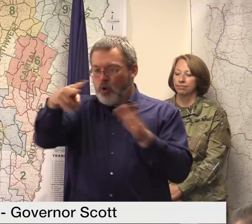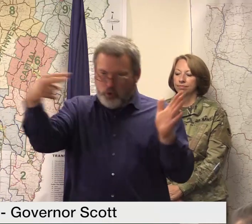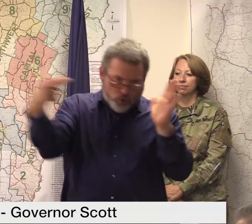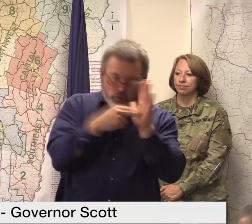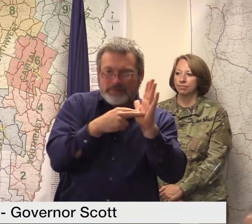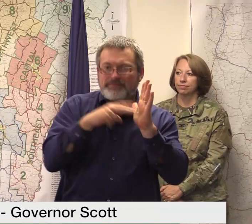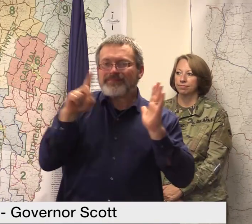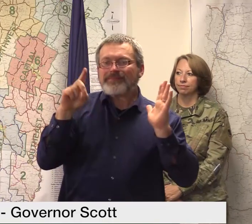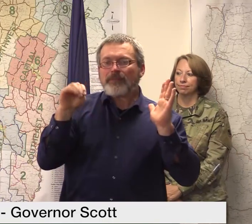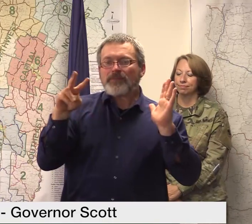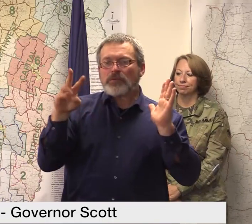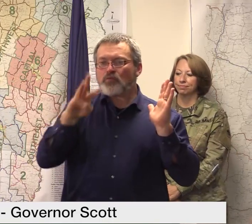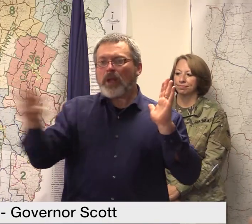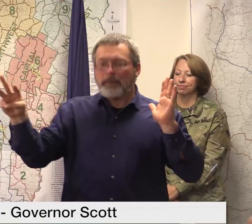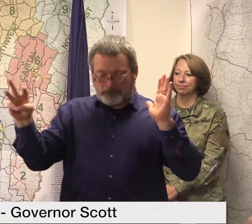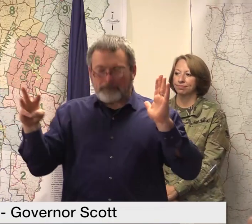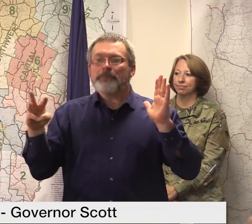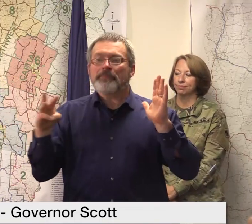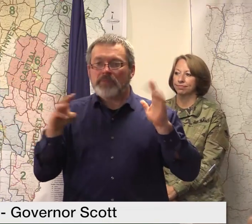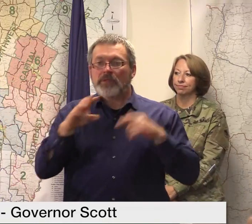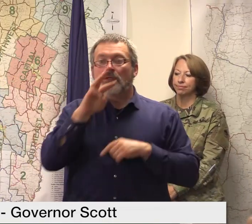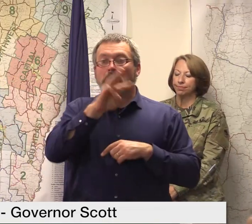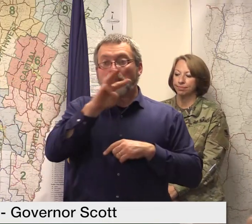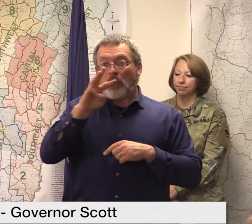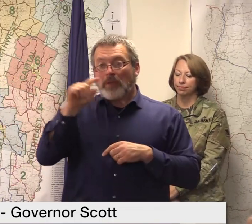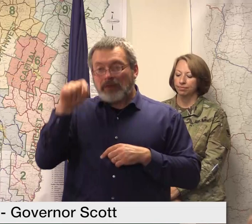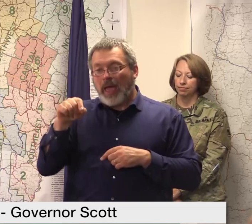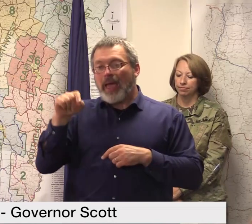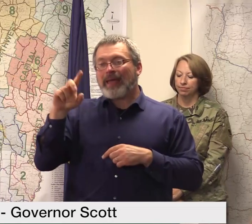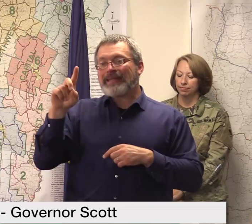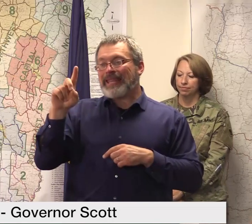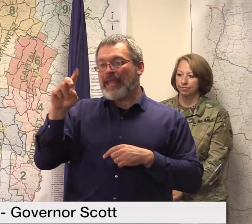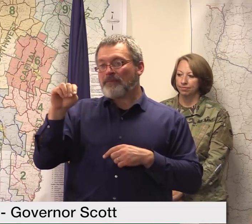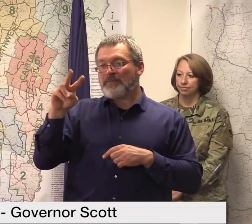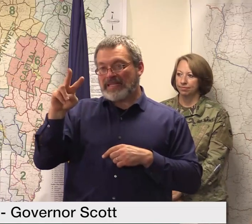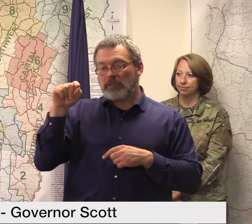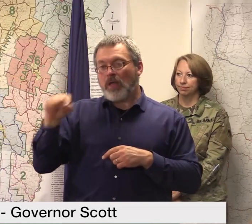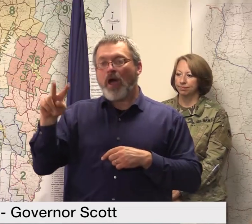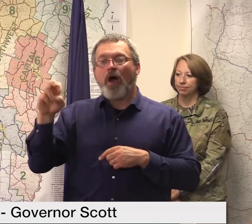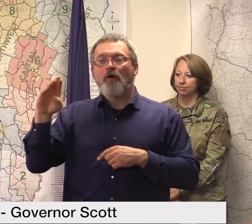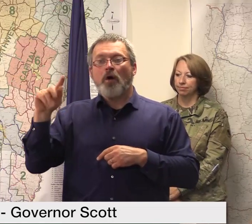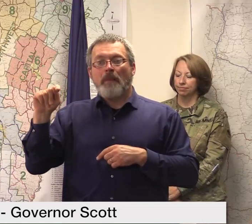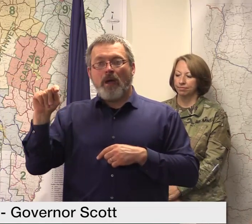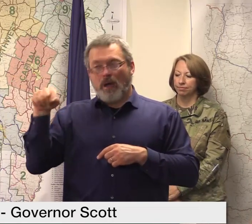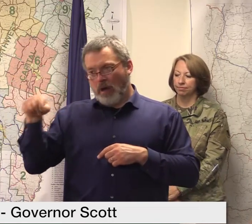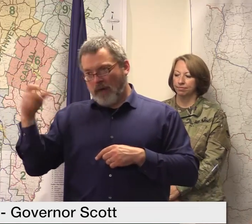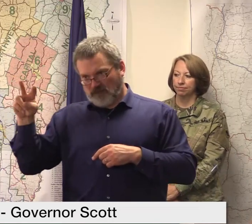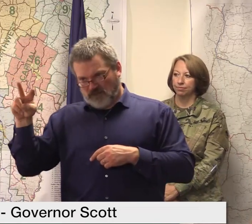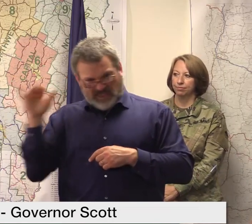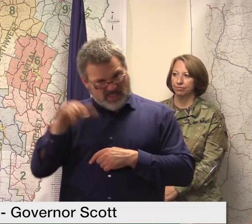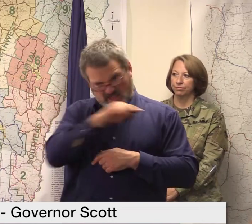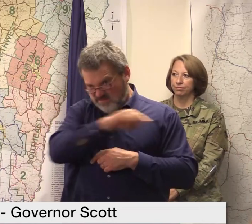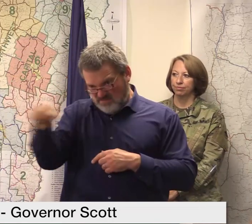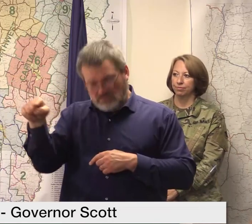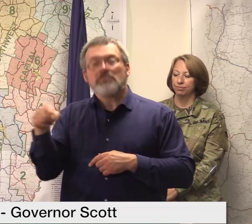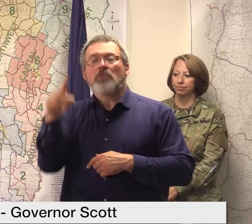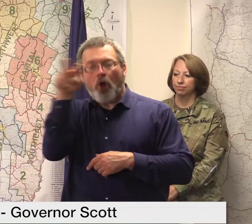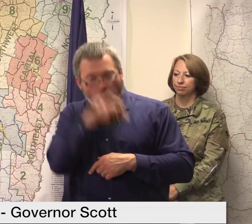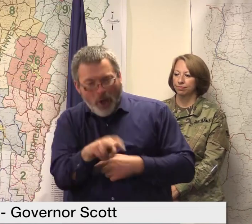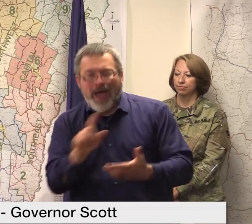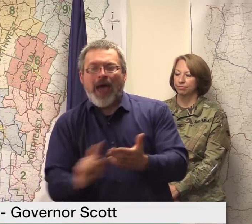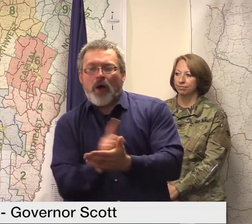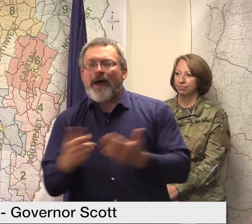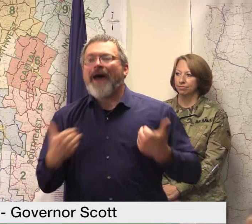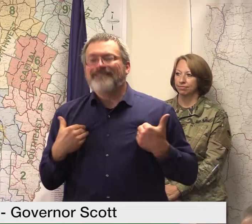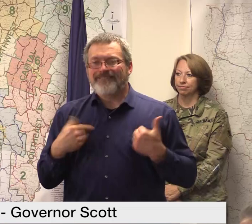.dmv.vermont.gov we continue to encourage our residents to use the dmv